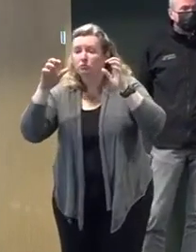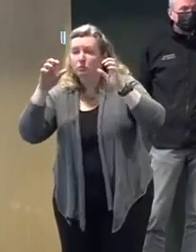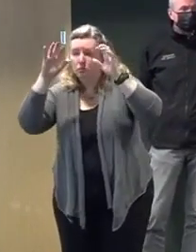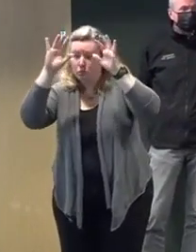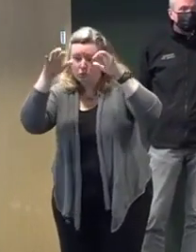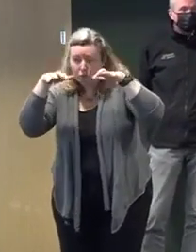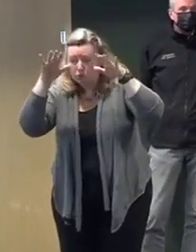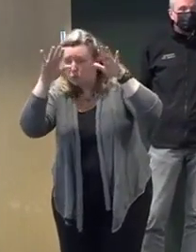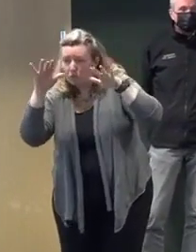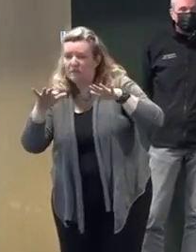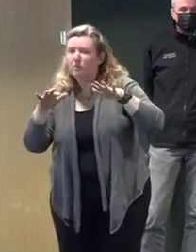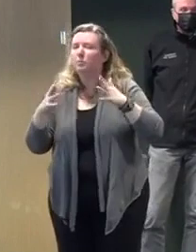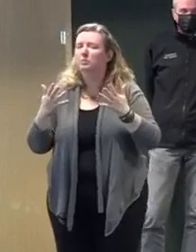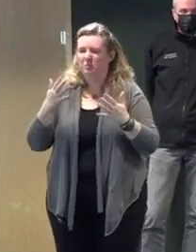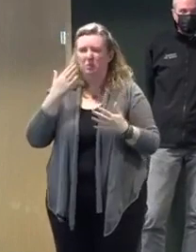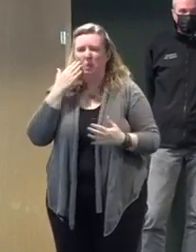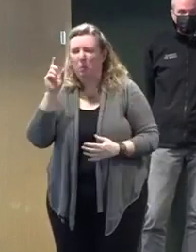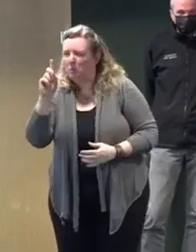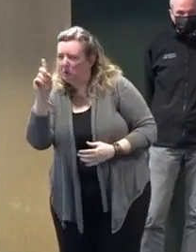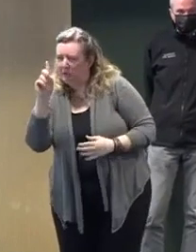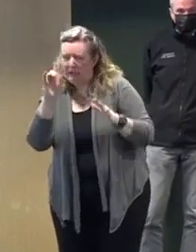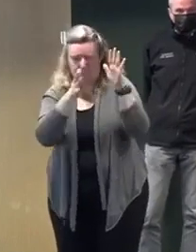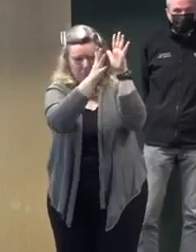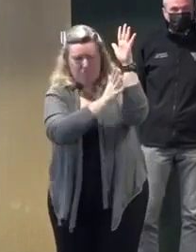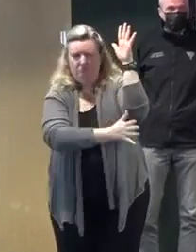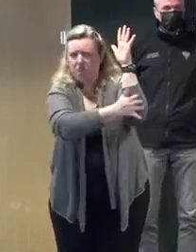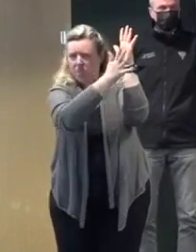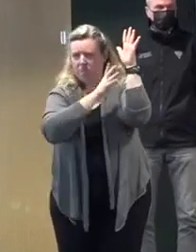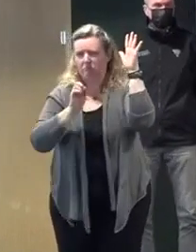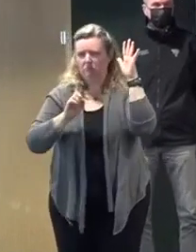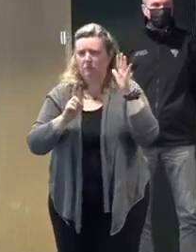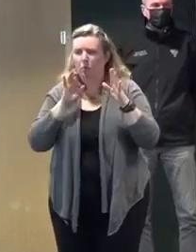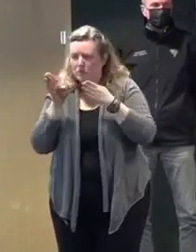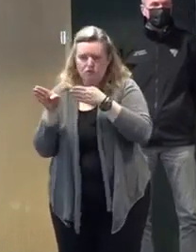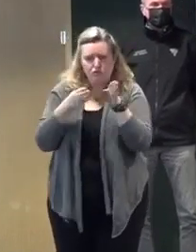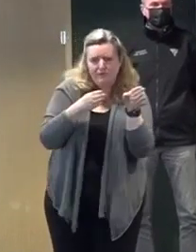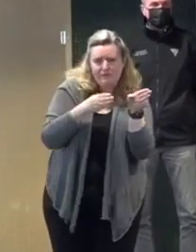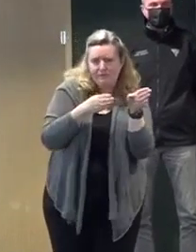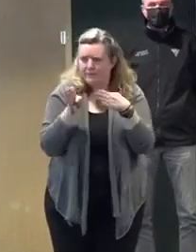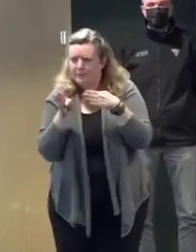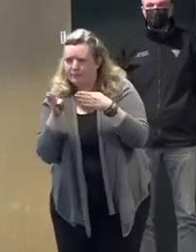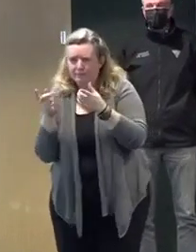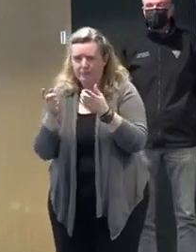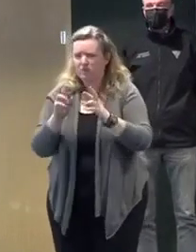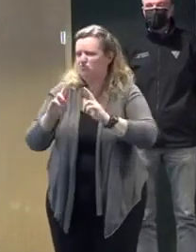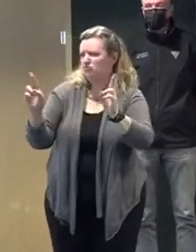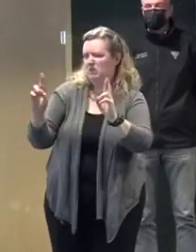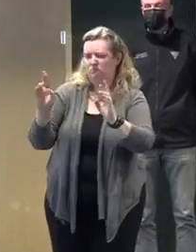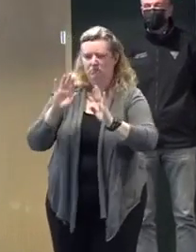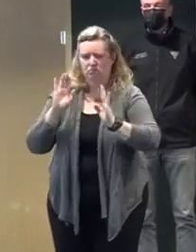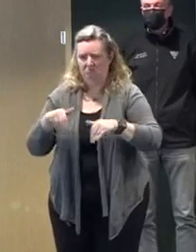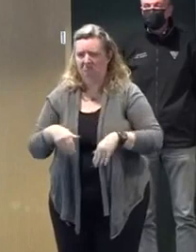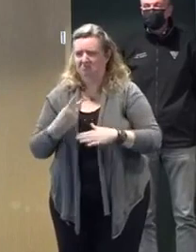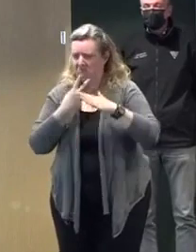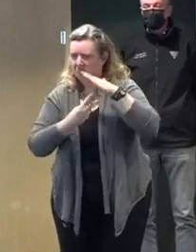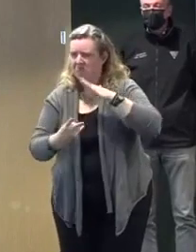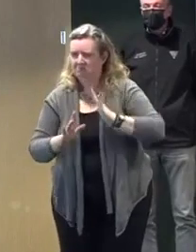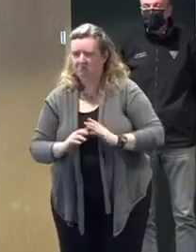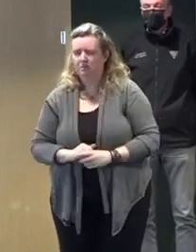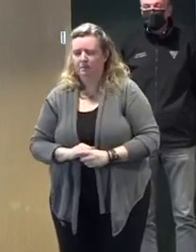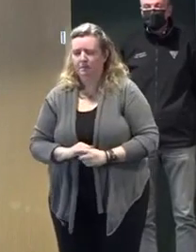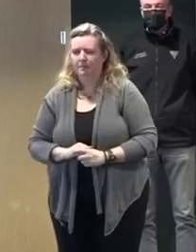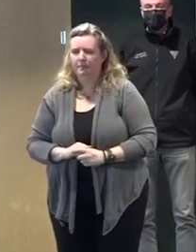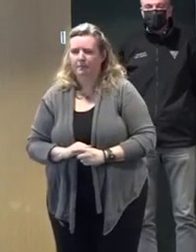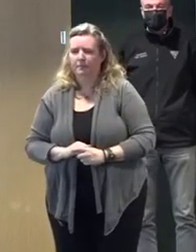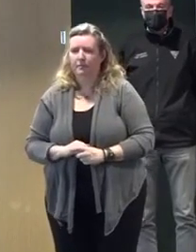if it moves a little bit either way, we'll get many forecasts between now and the start time. Our pre-positioning time will be based on the most recent